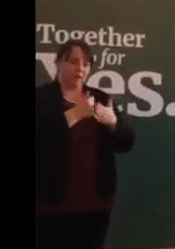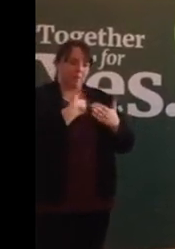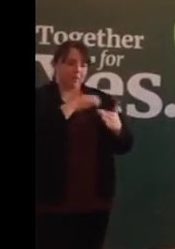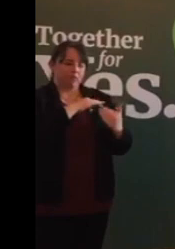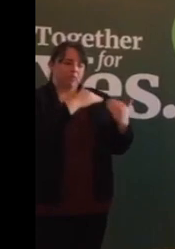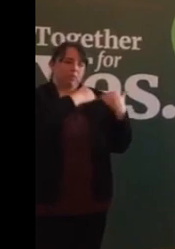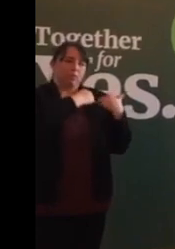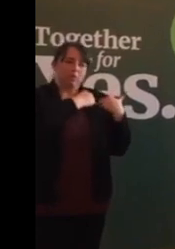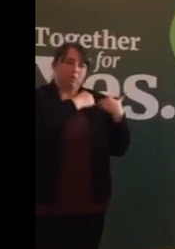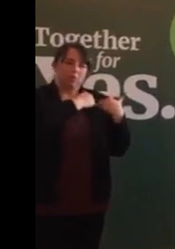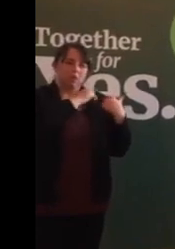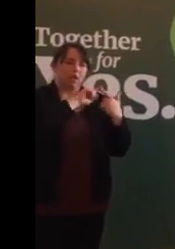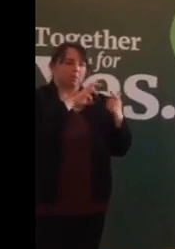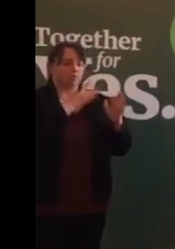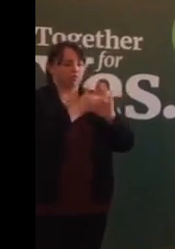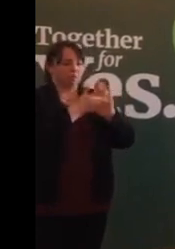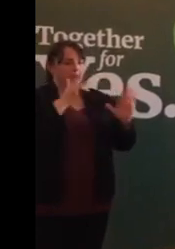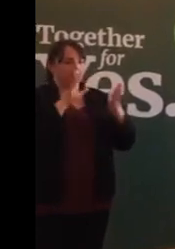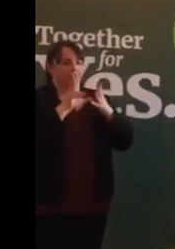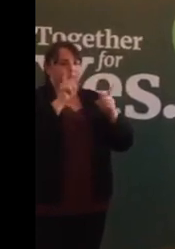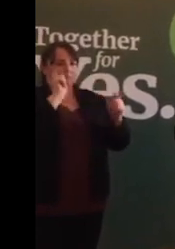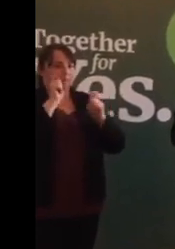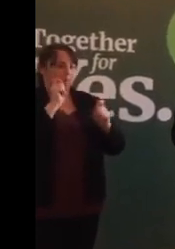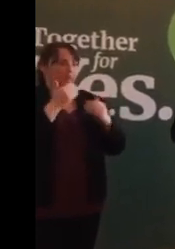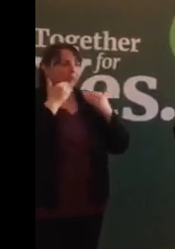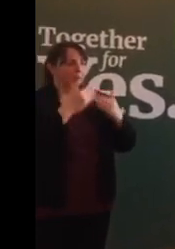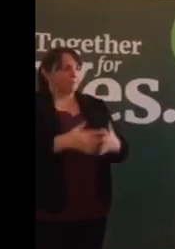and repeal the Eighth Amendment. Thank you.